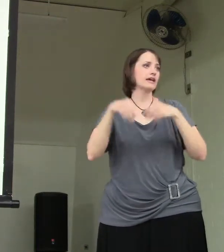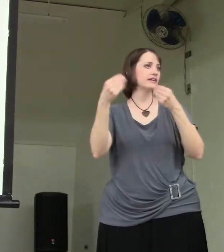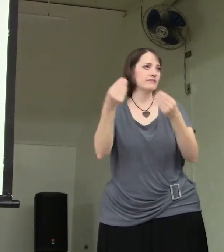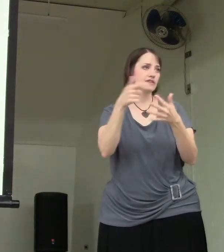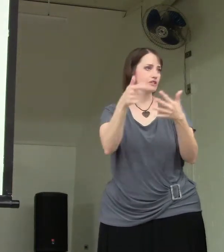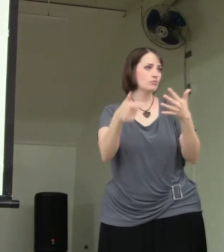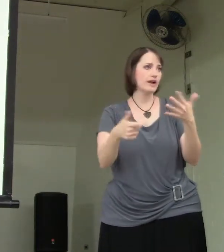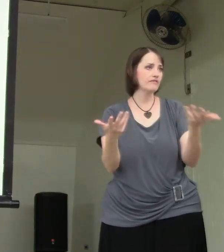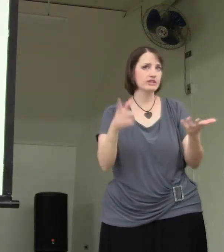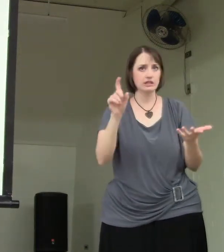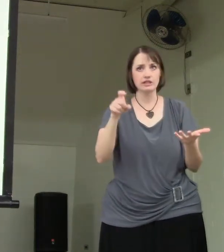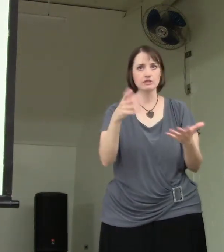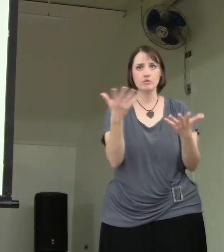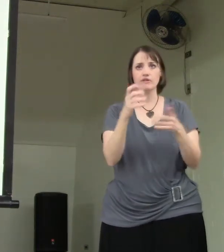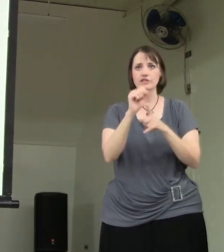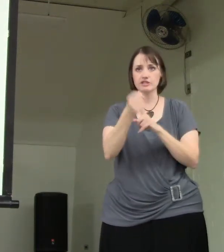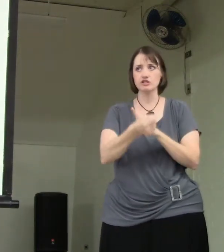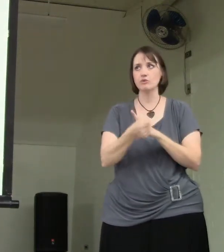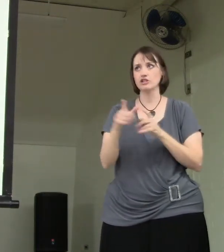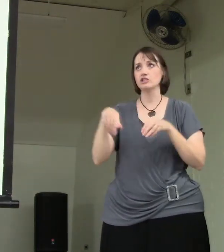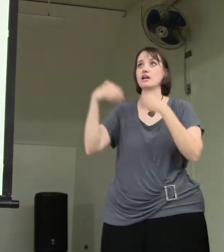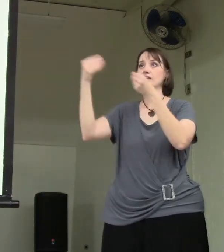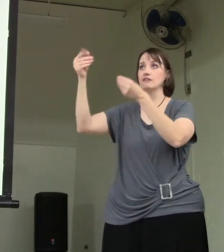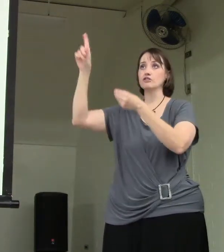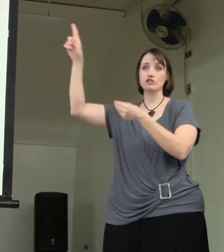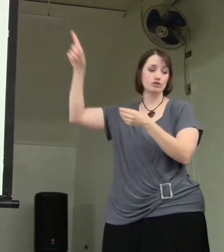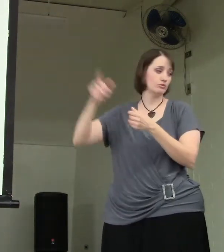I give this. Whatever the need is, whatever the situation is, I give it to you.